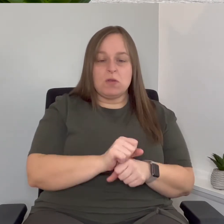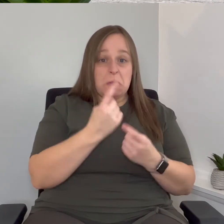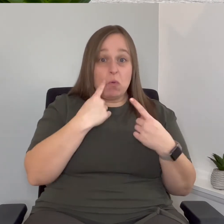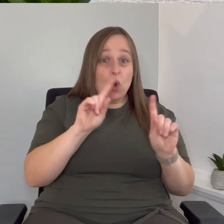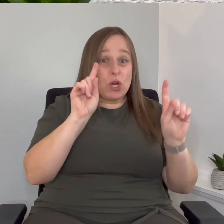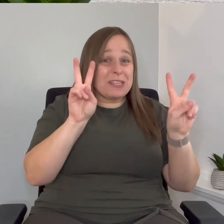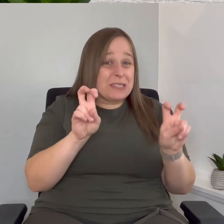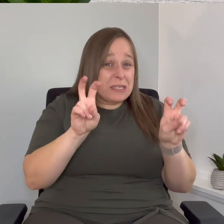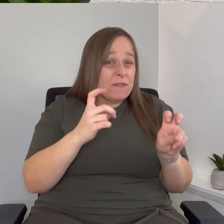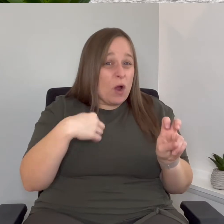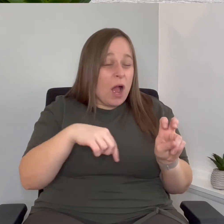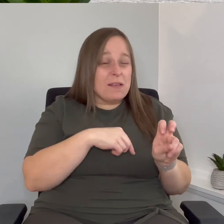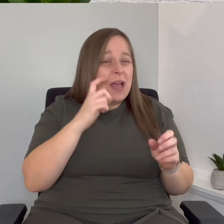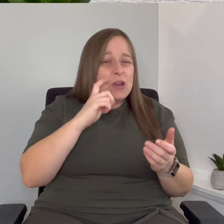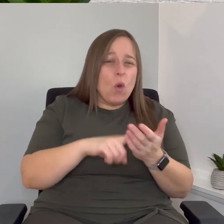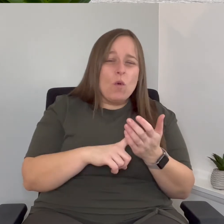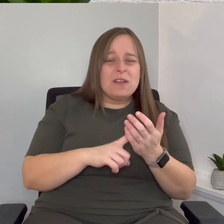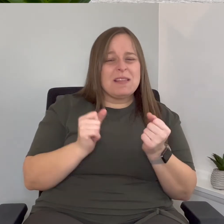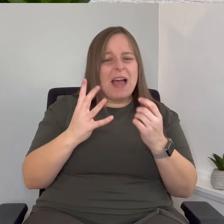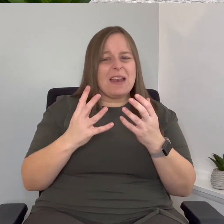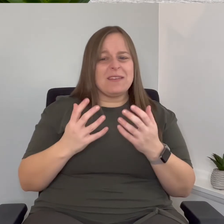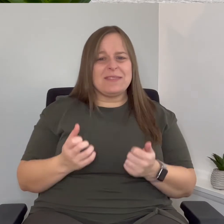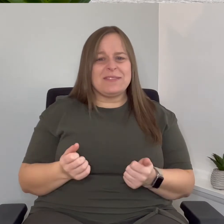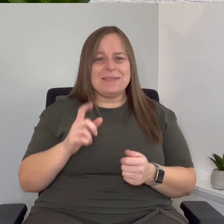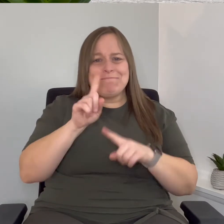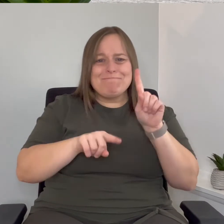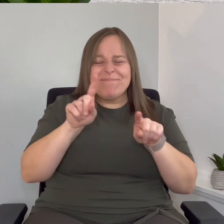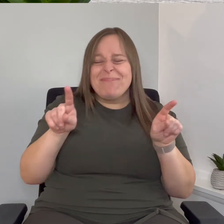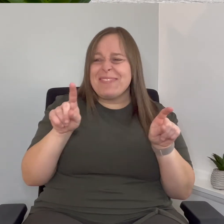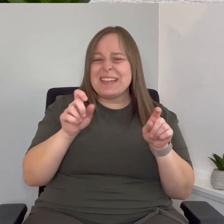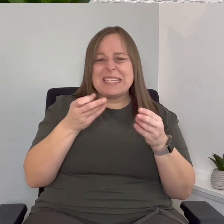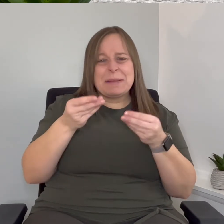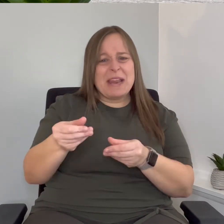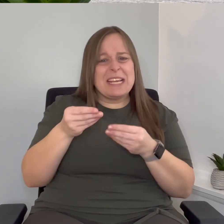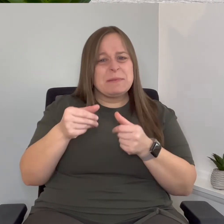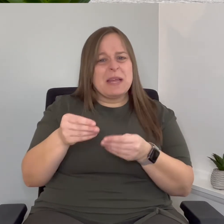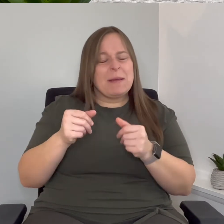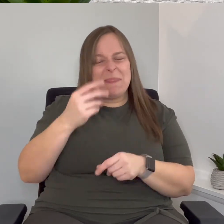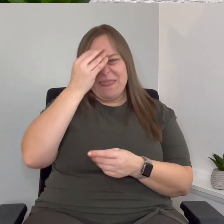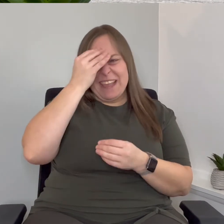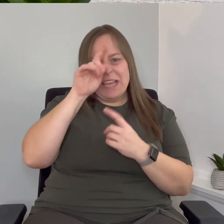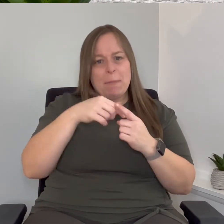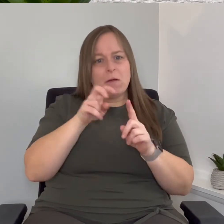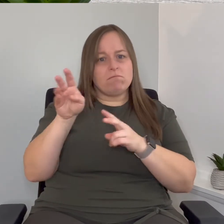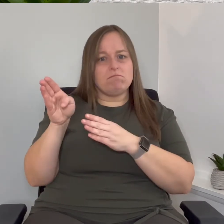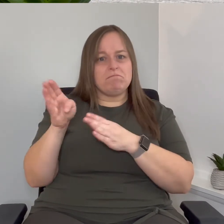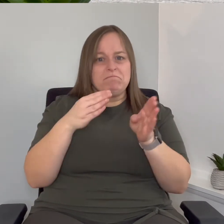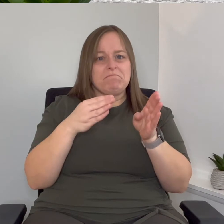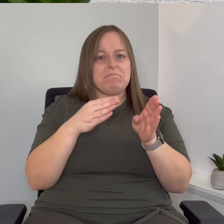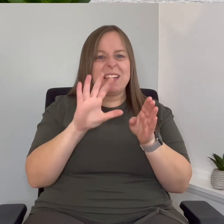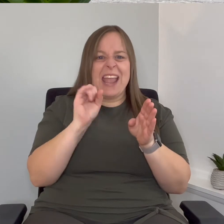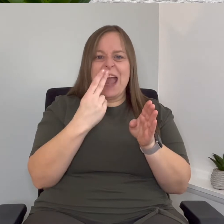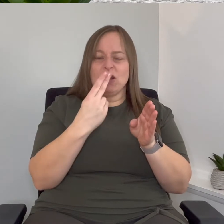for us and I noticed that there has been a lot of miscellaneous spending and I'm thinking about going to become a cash spender